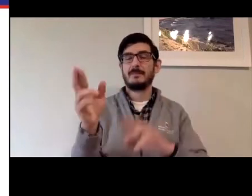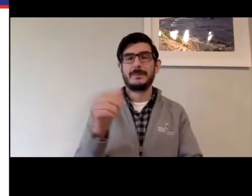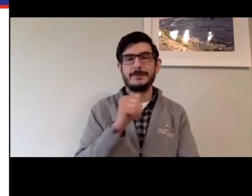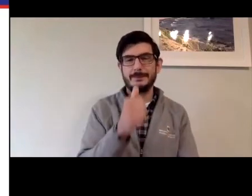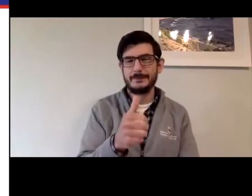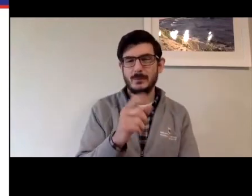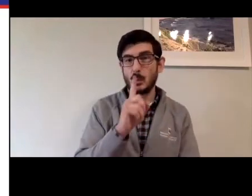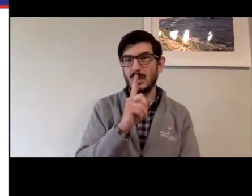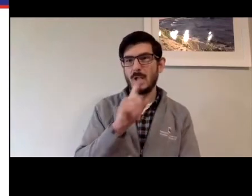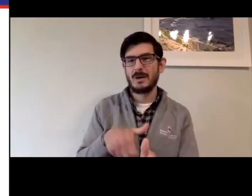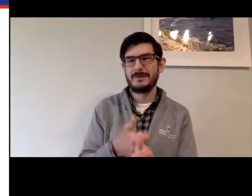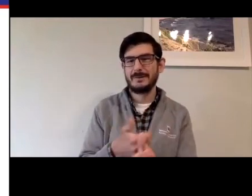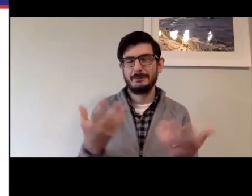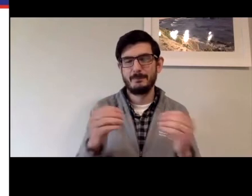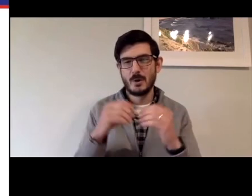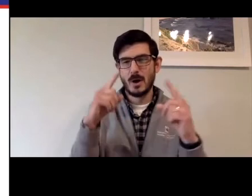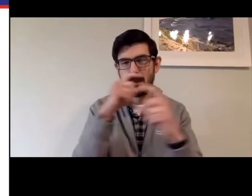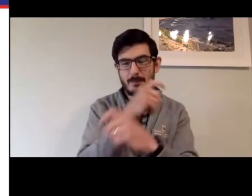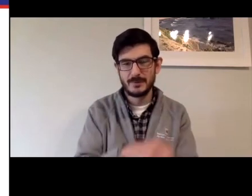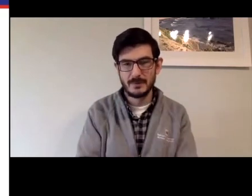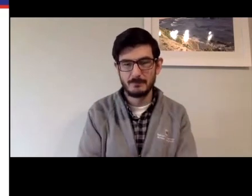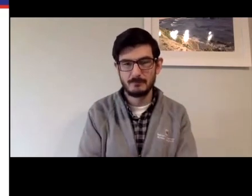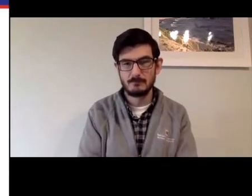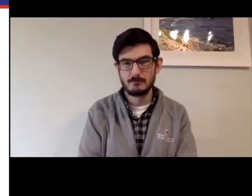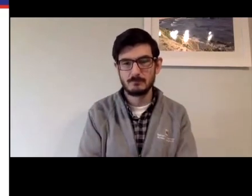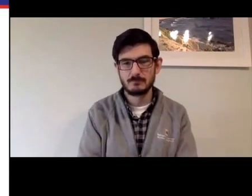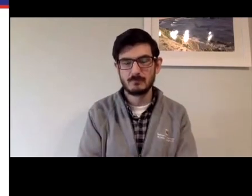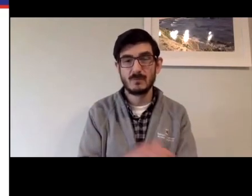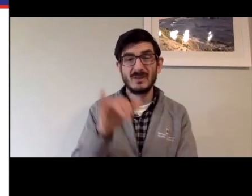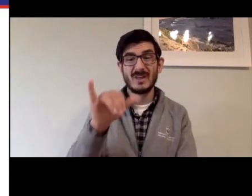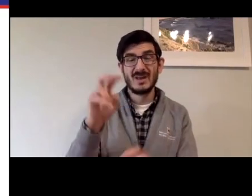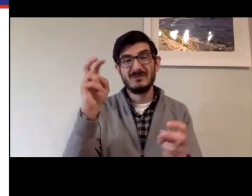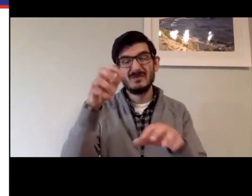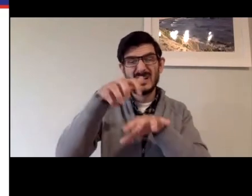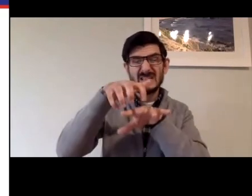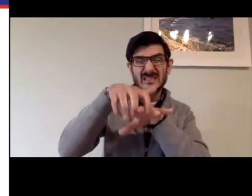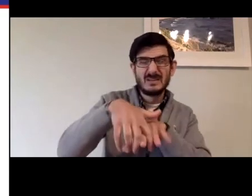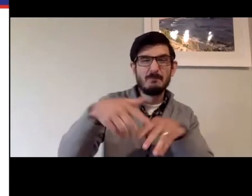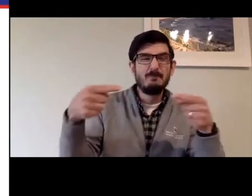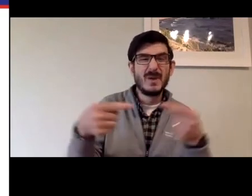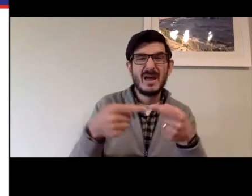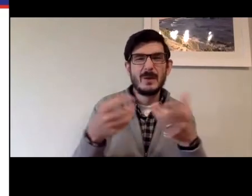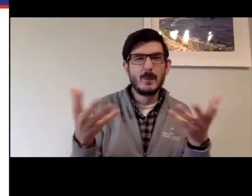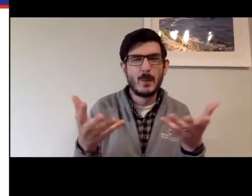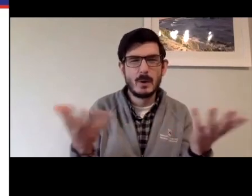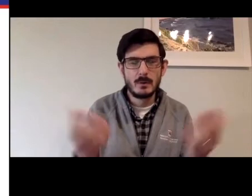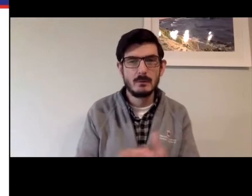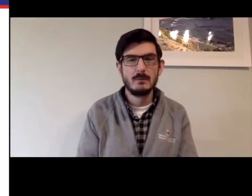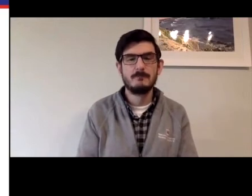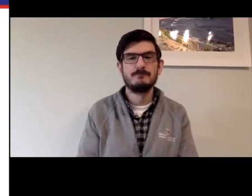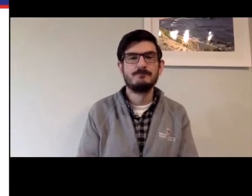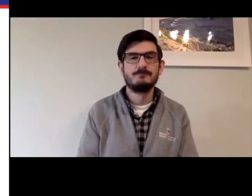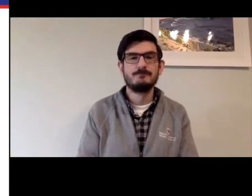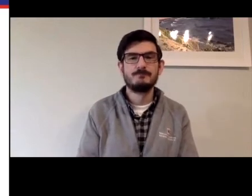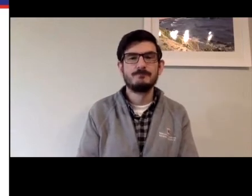The theory, and in process, and in reality, has proven to be a little bit more complicated. Okay,